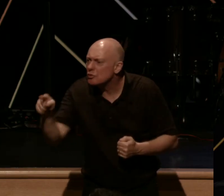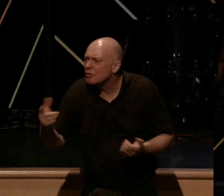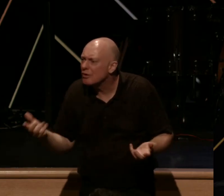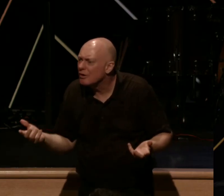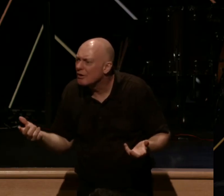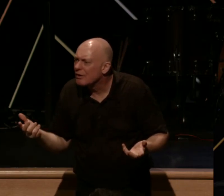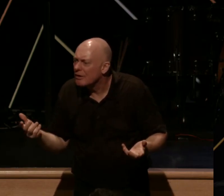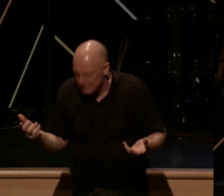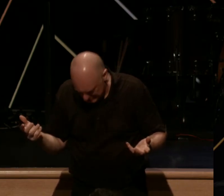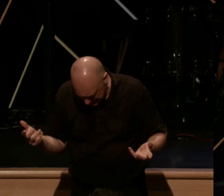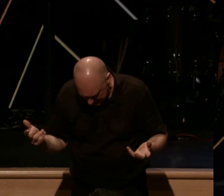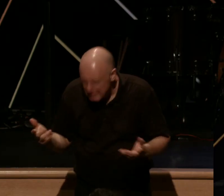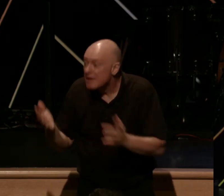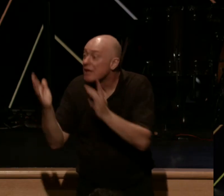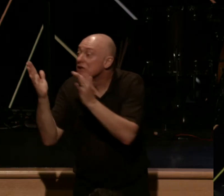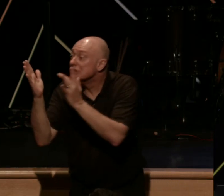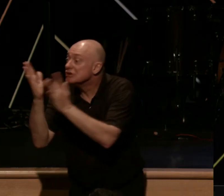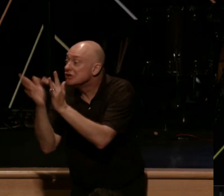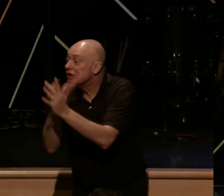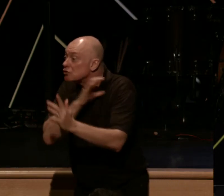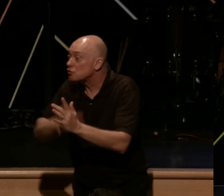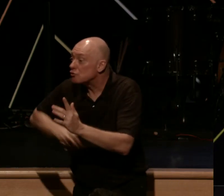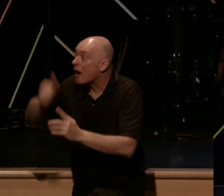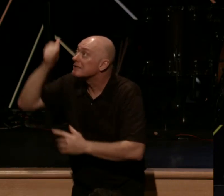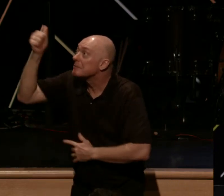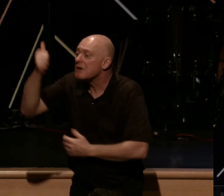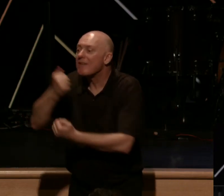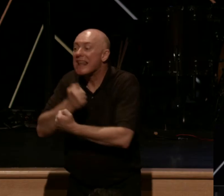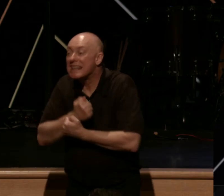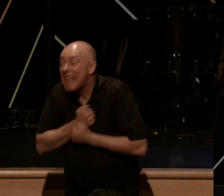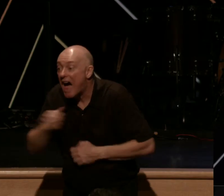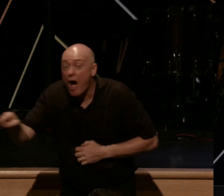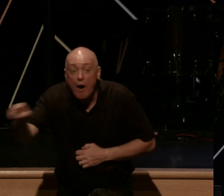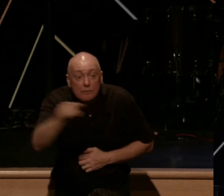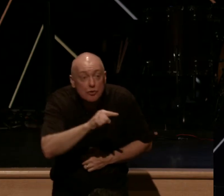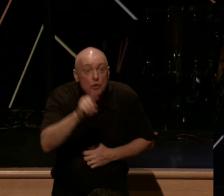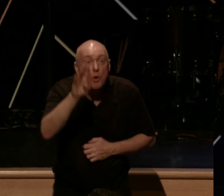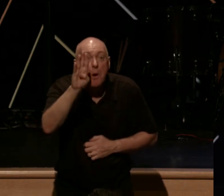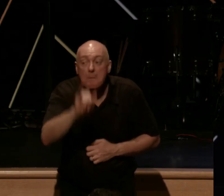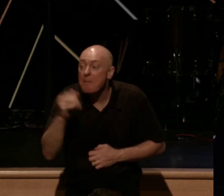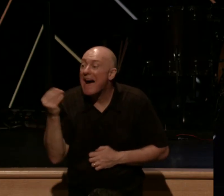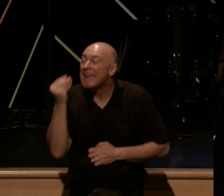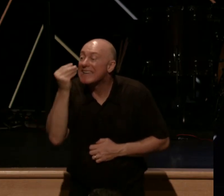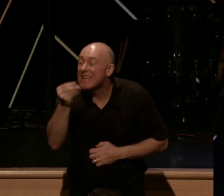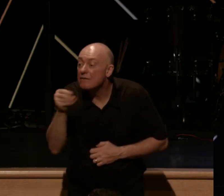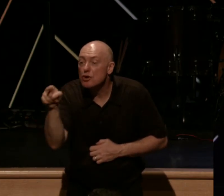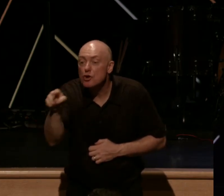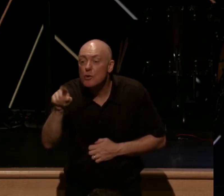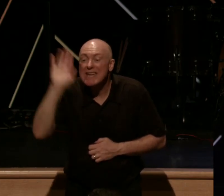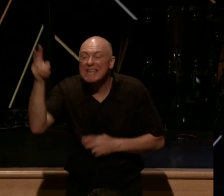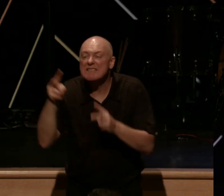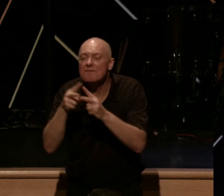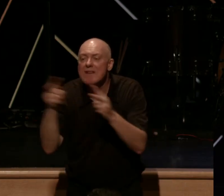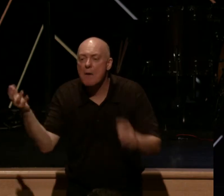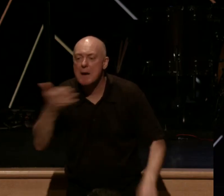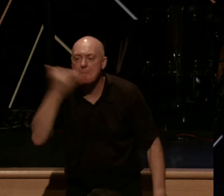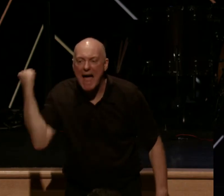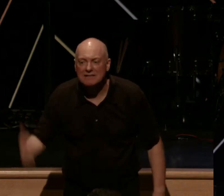Jesus Christ loved you by giving you his very best, which means this.